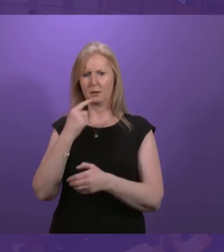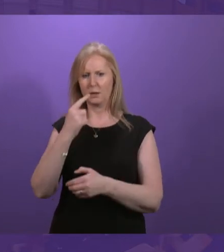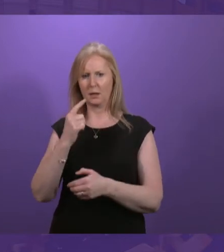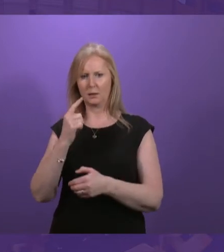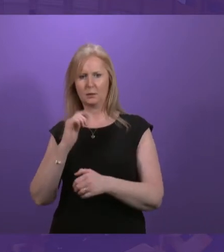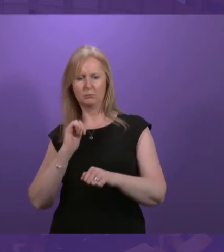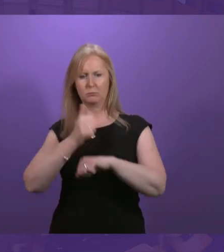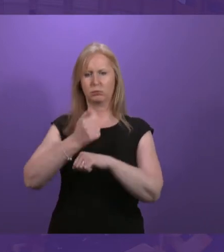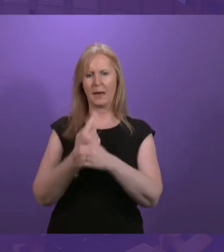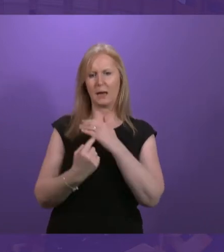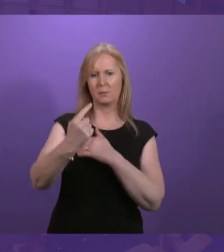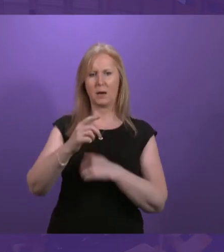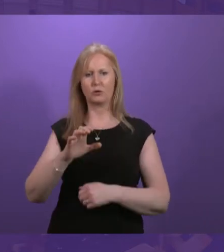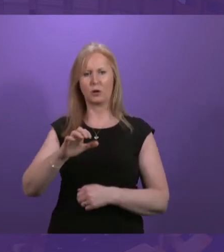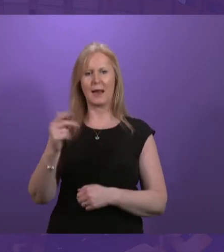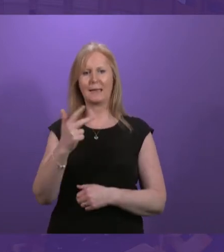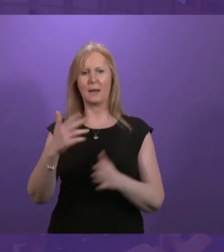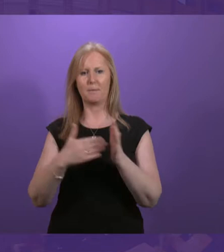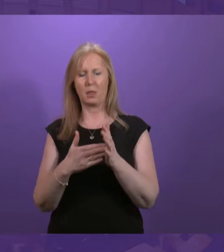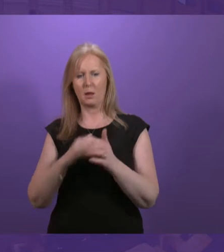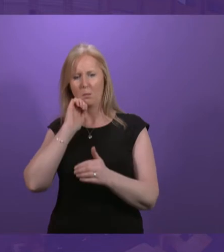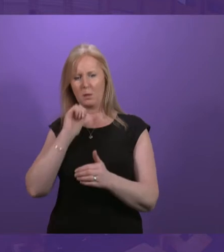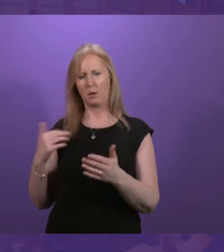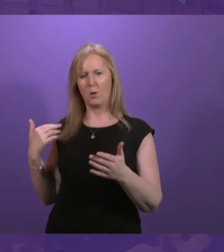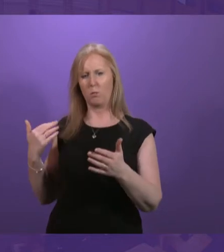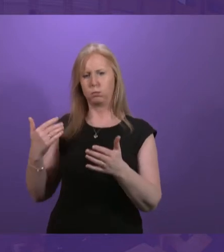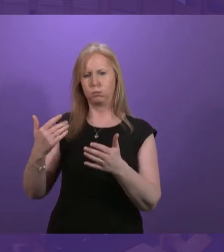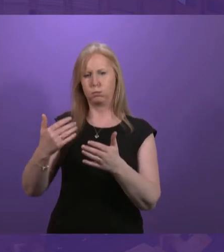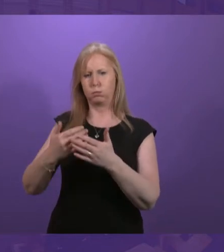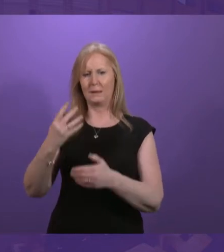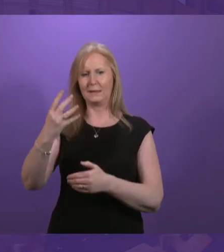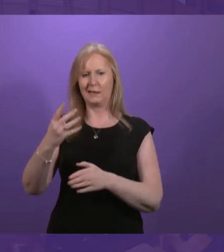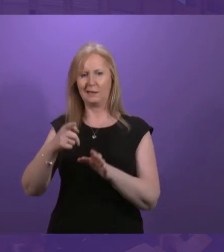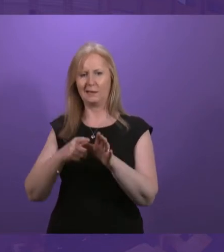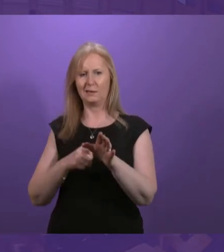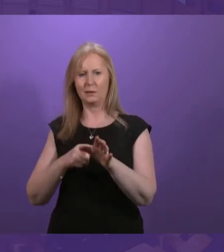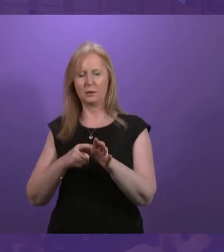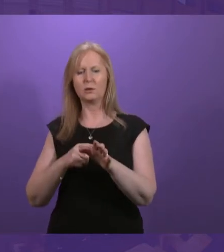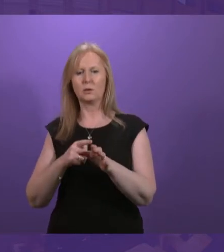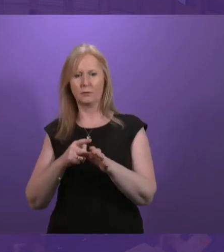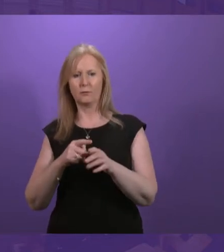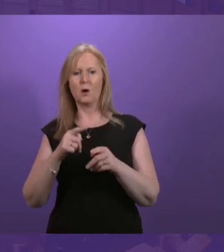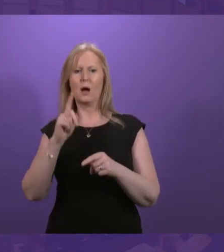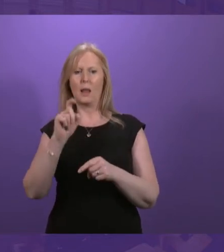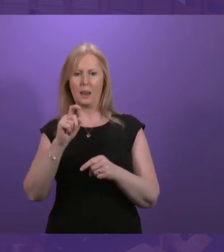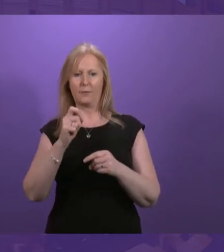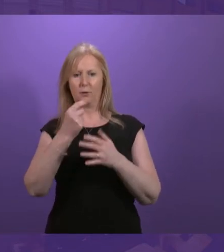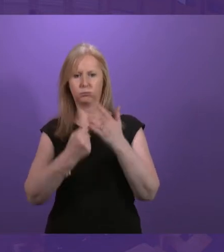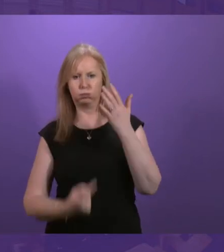in 18 months. It will have taken nine years to introduce the devolution of 11 Social Security benefits.